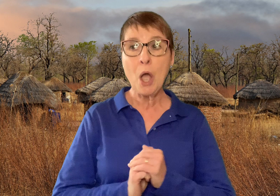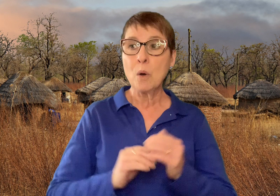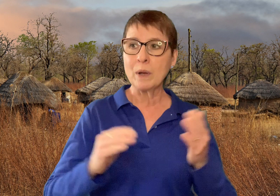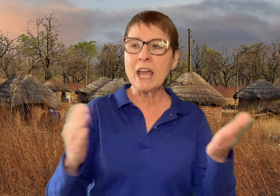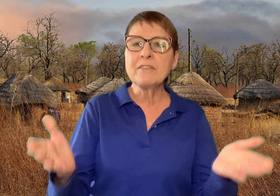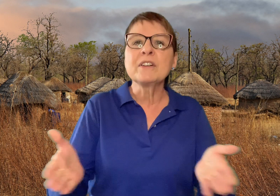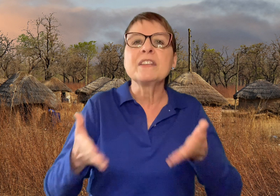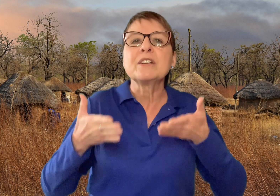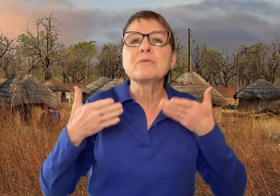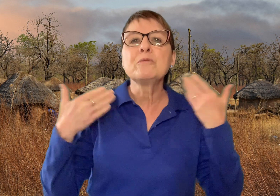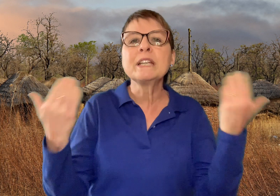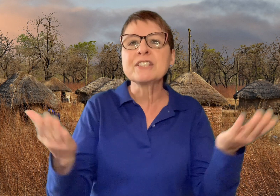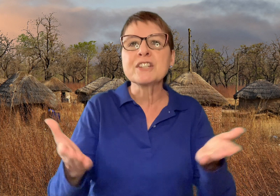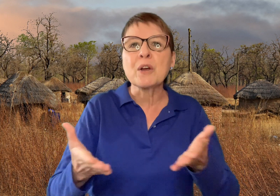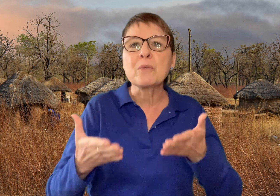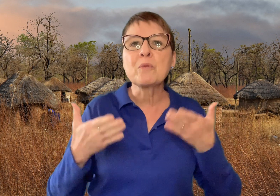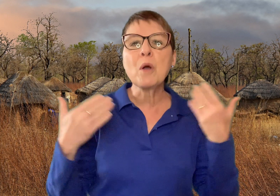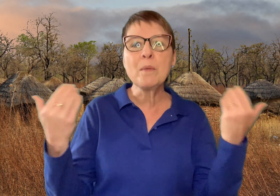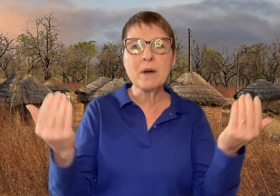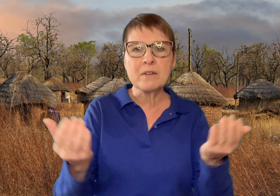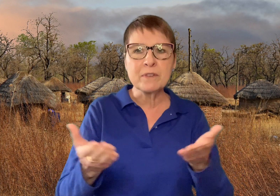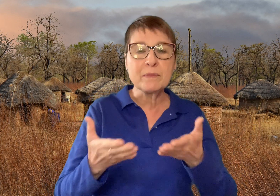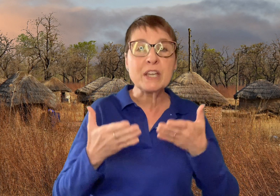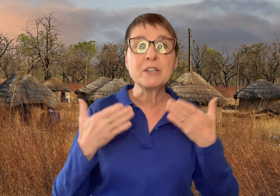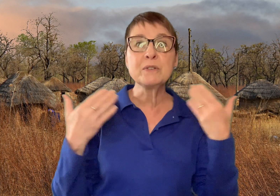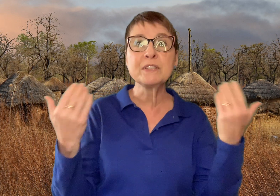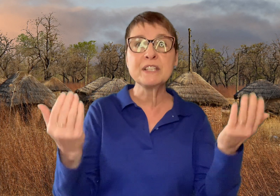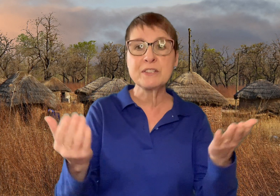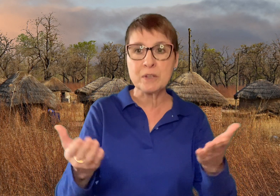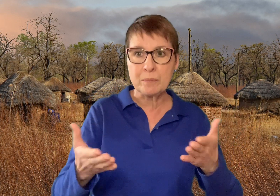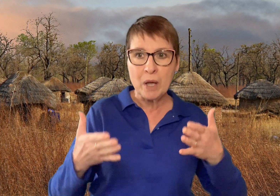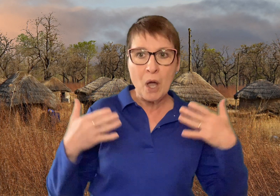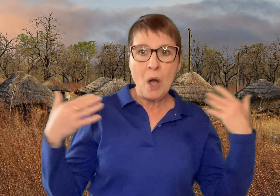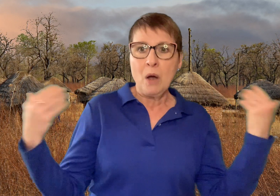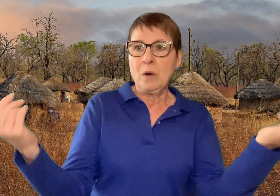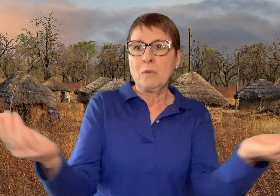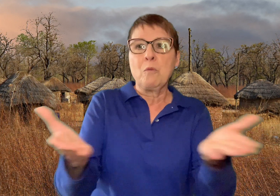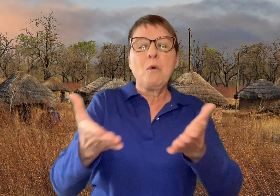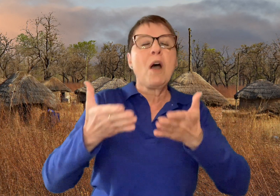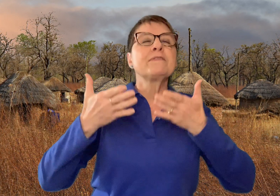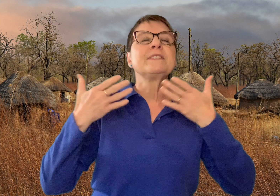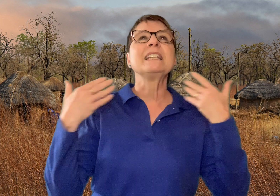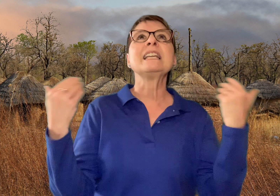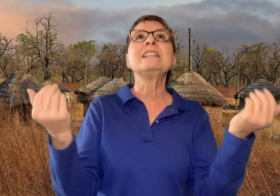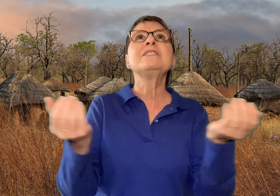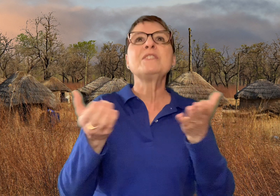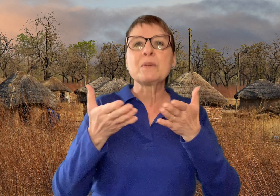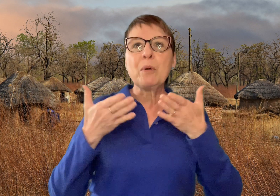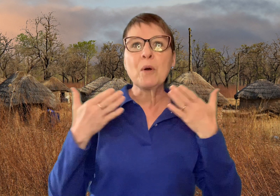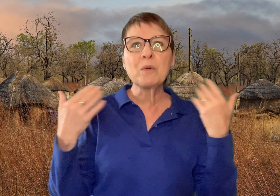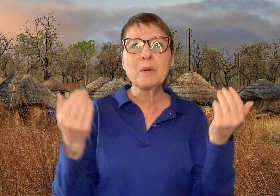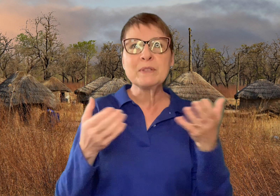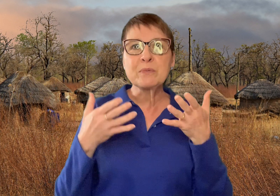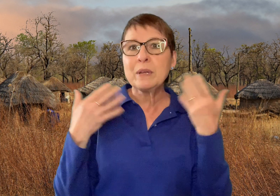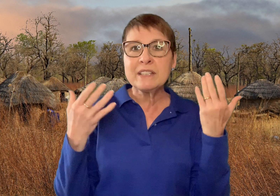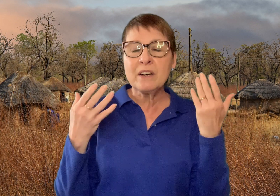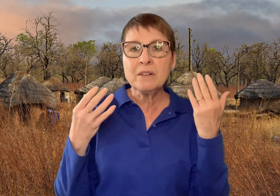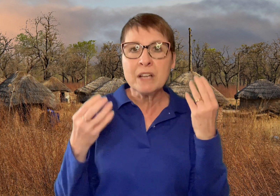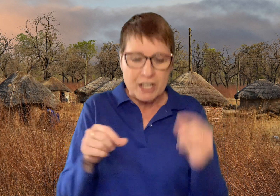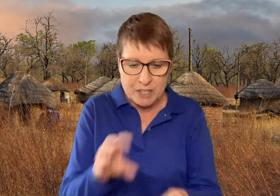whenever the rich aroma from the goosey soup wafted into the poor woman's window, she